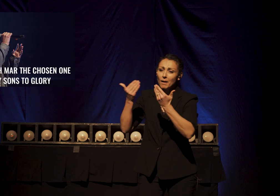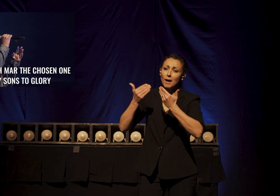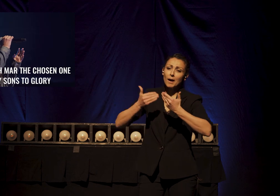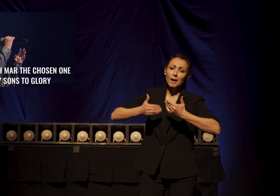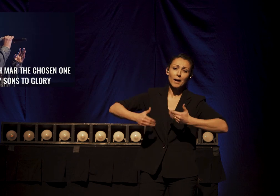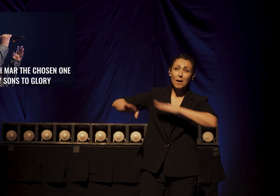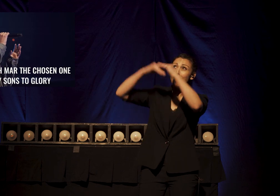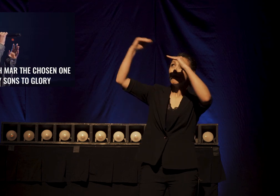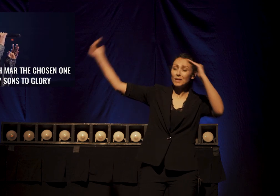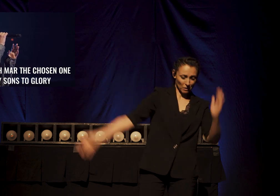glory.